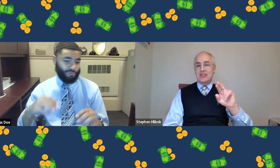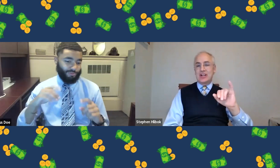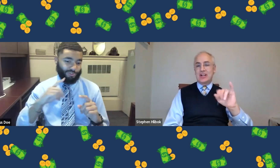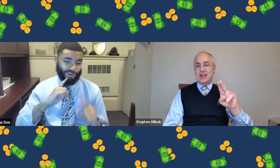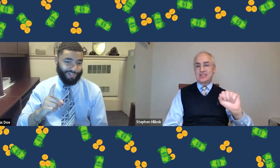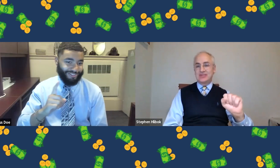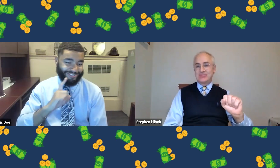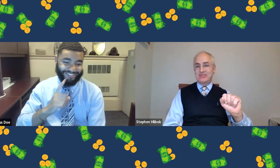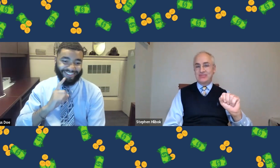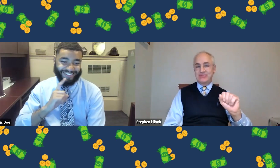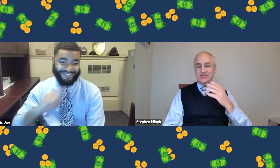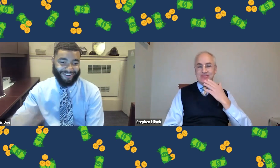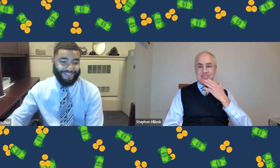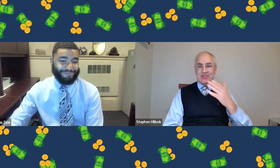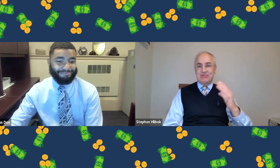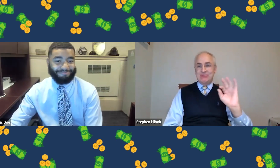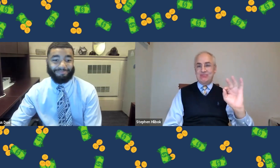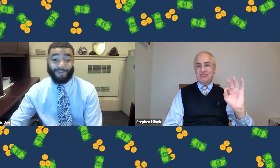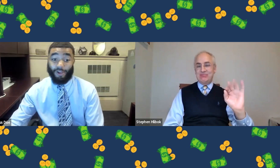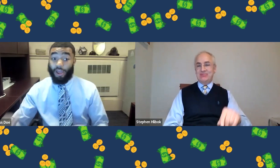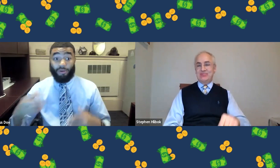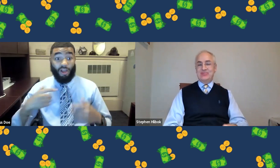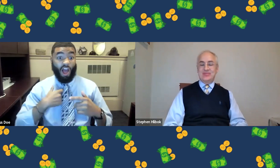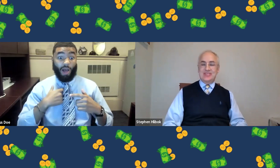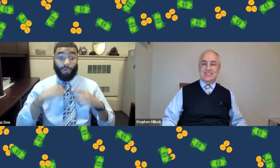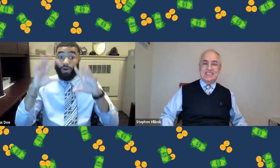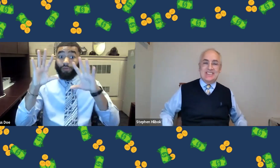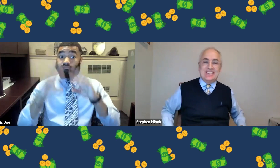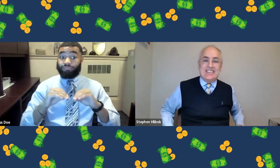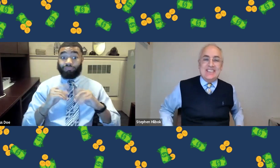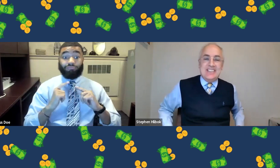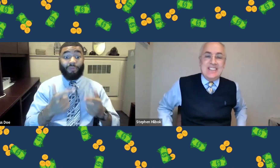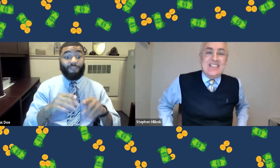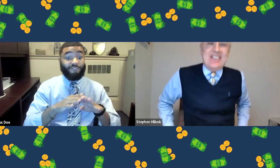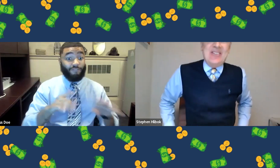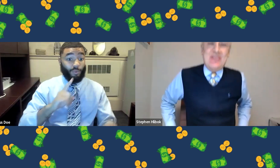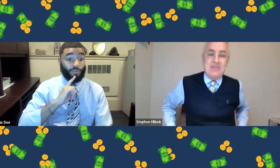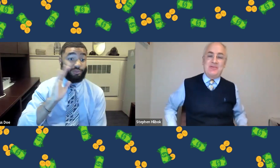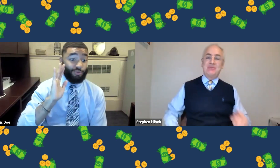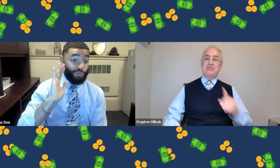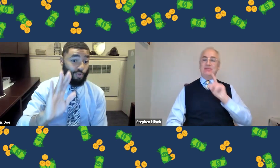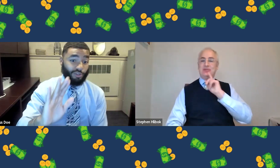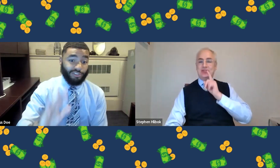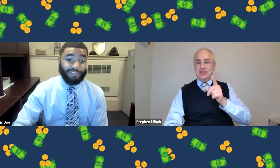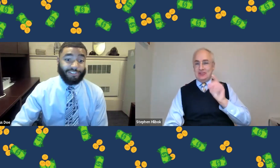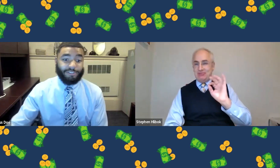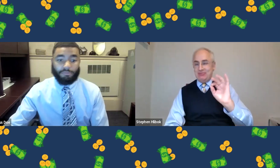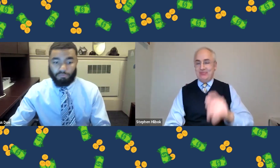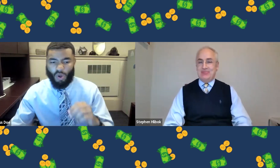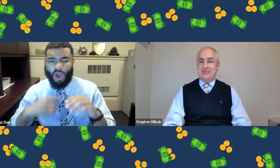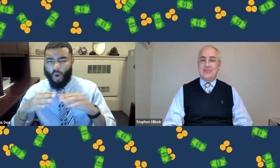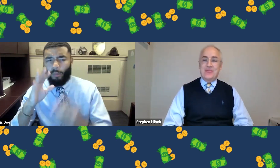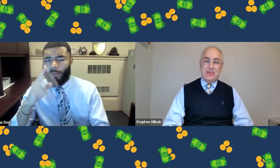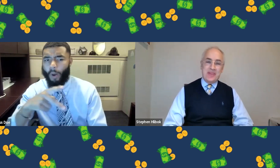Hello. Thank you for the wonderful introduction, Darius. Sure. Well, I'm going to turn my video off and the floor is yours.